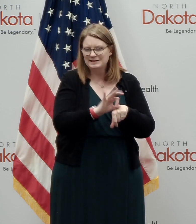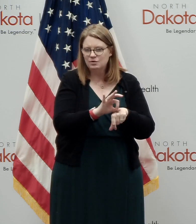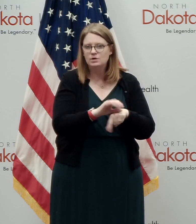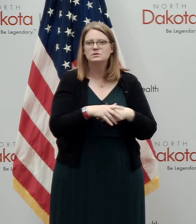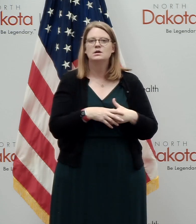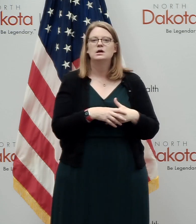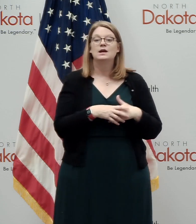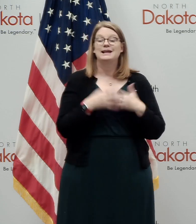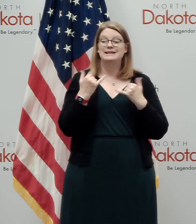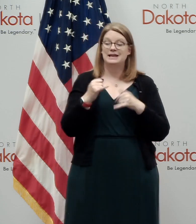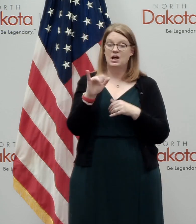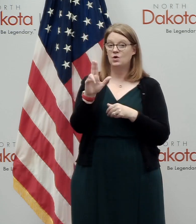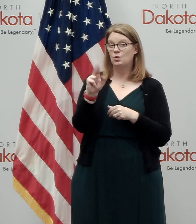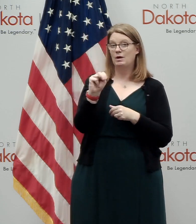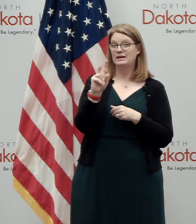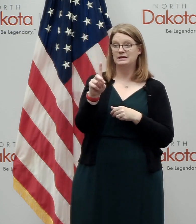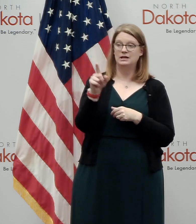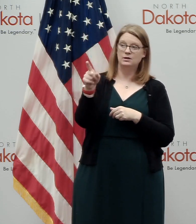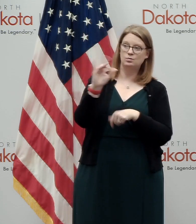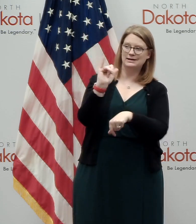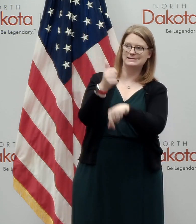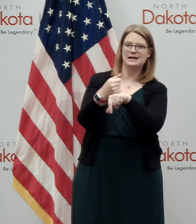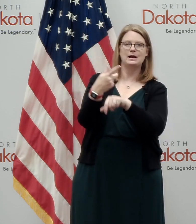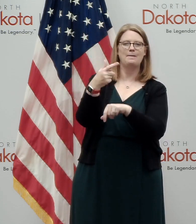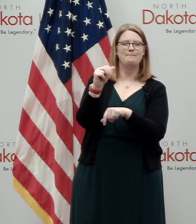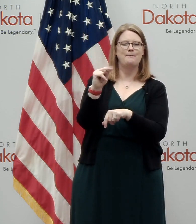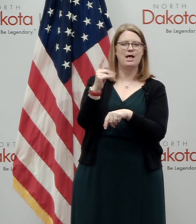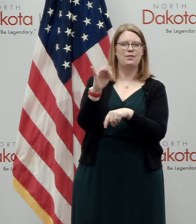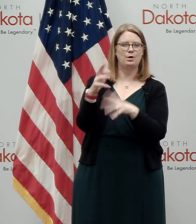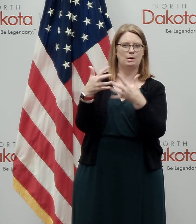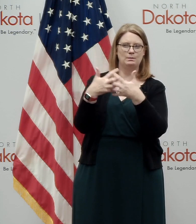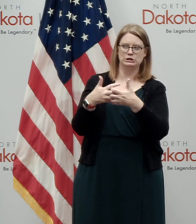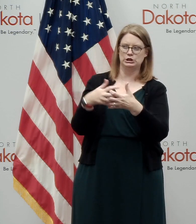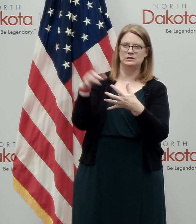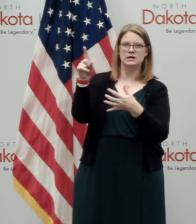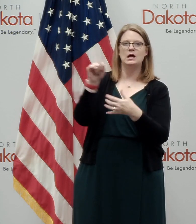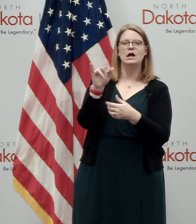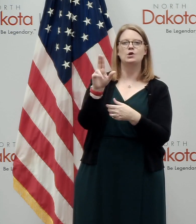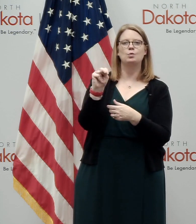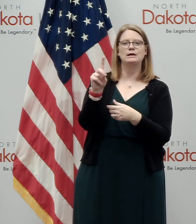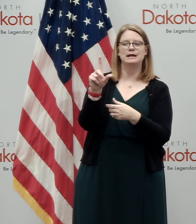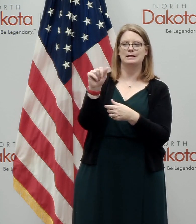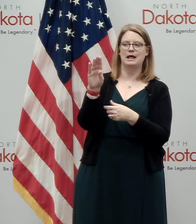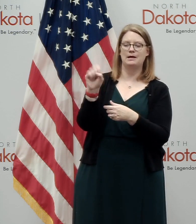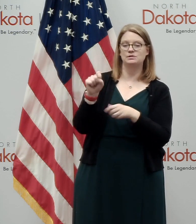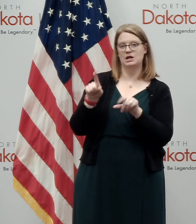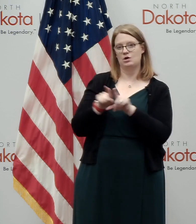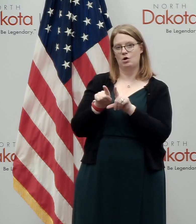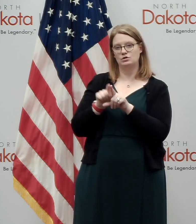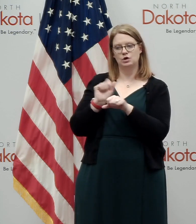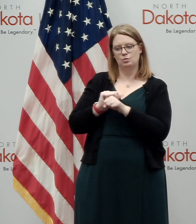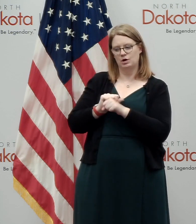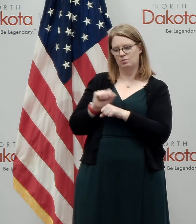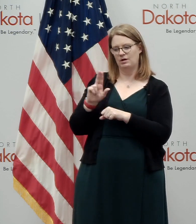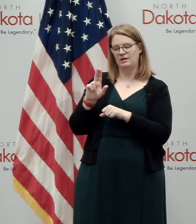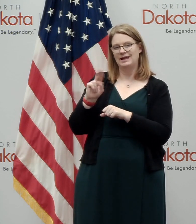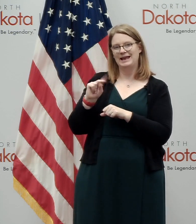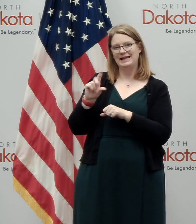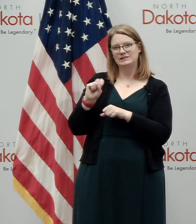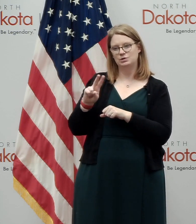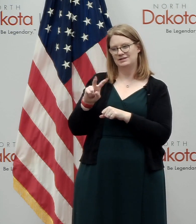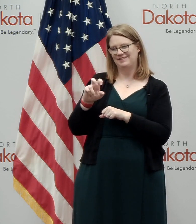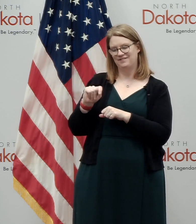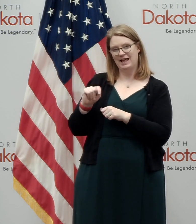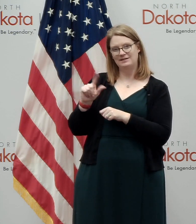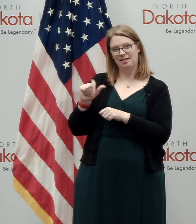to, uh, a Hologic Panther machine at UND labs. And we're also working with NDSU's veterinary lab, uh, which